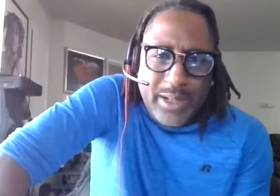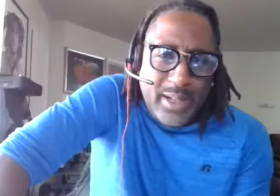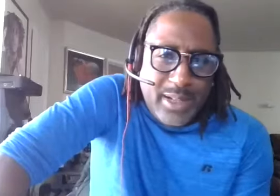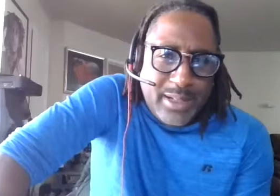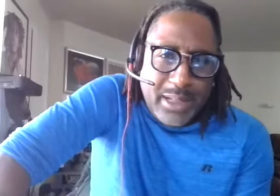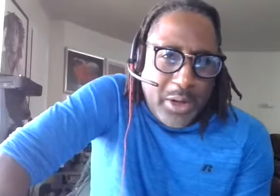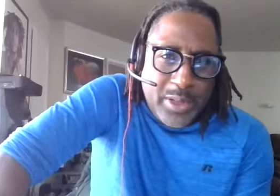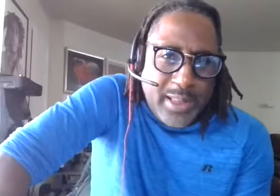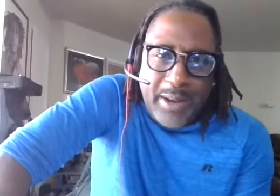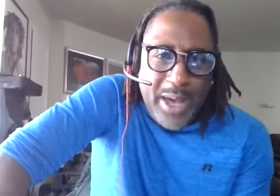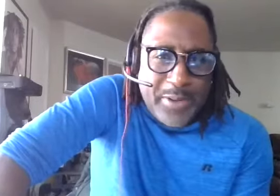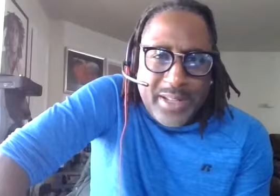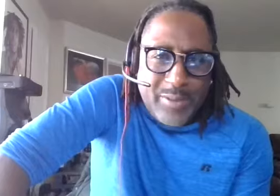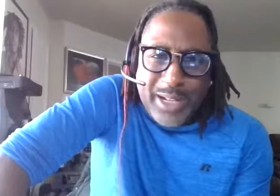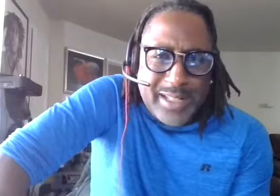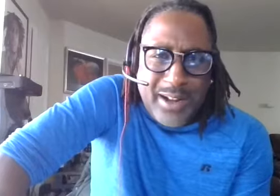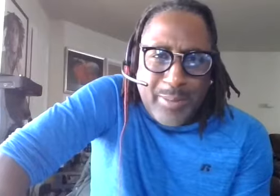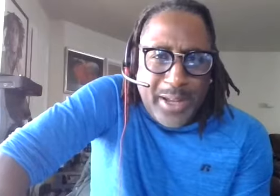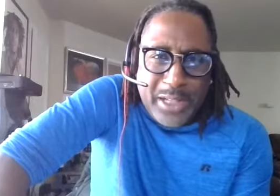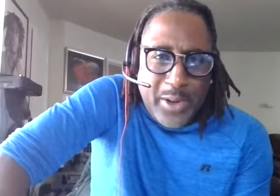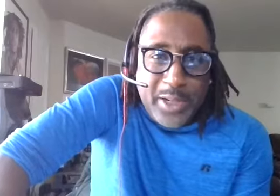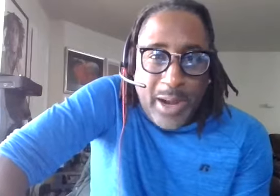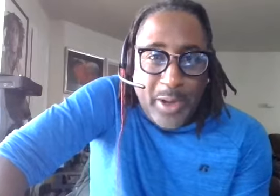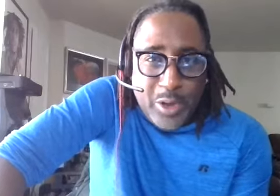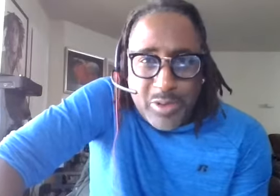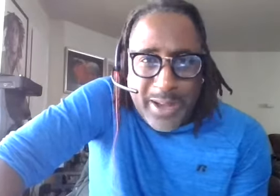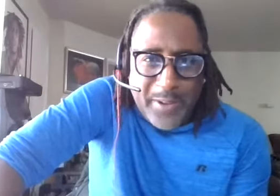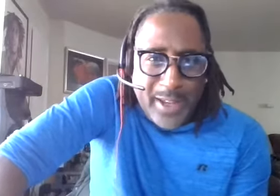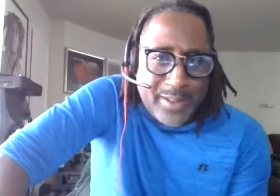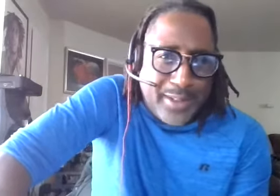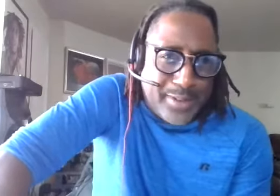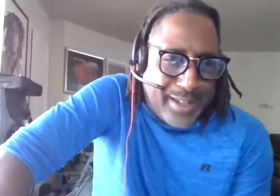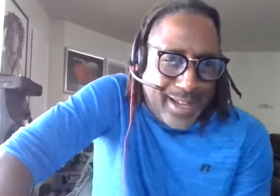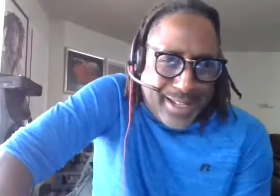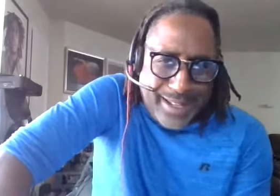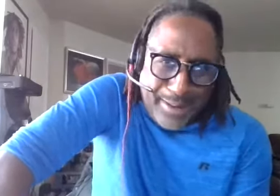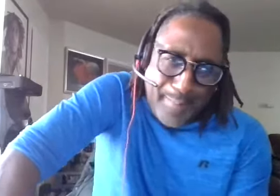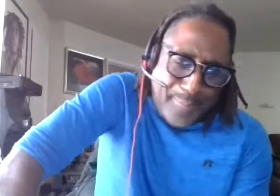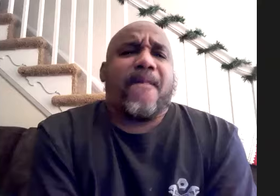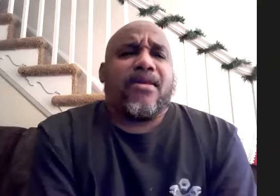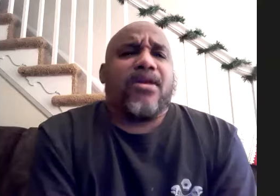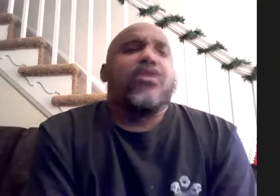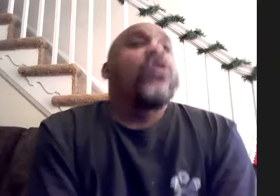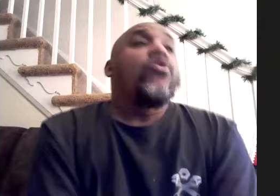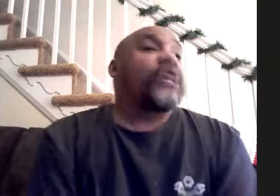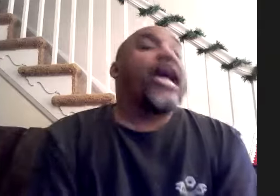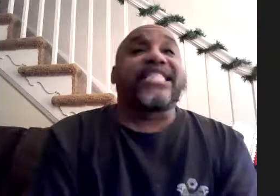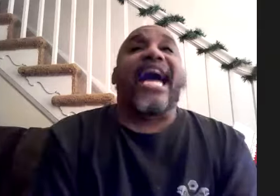this again you know there's a lot of metal stuff we did talk about you know you know i'm a huge metal head so it's like well yeah exactly